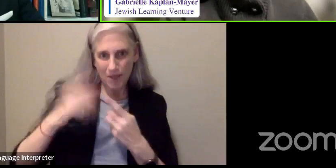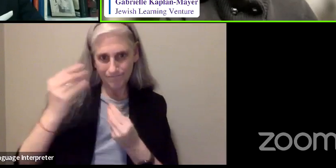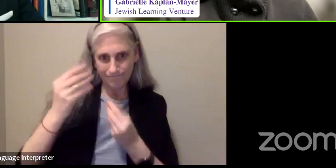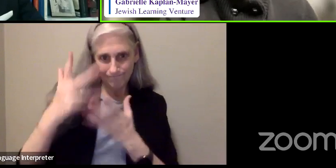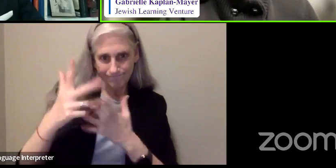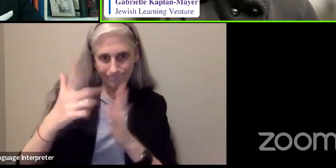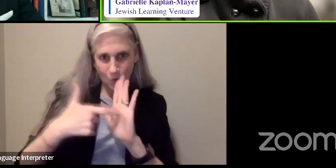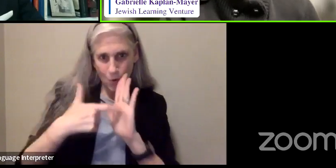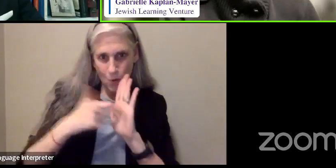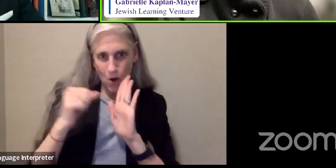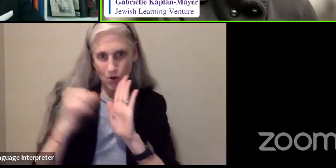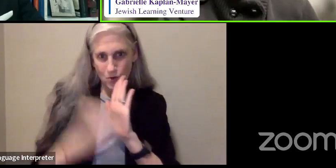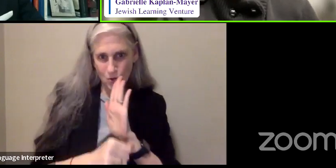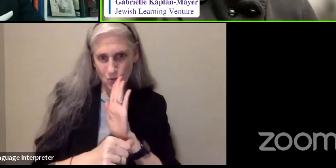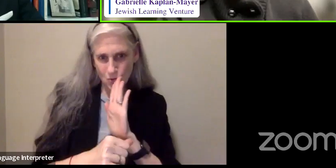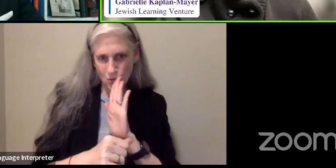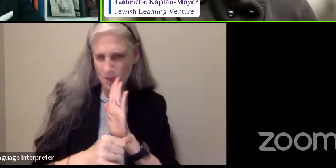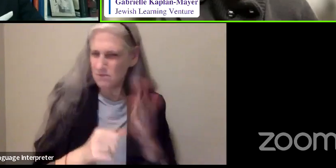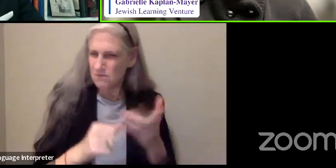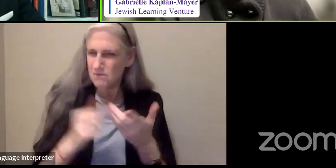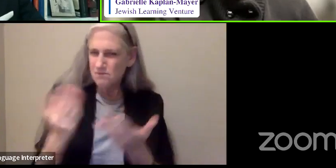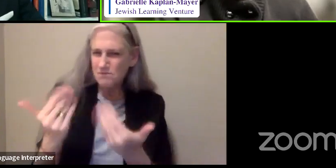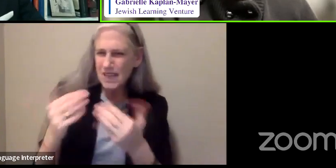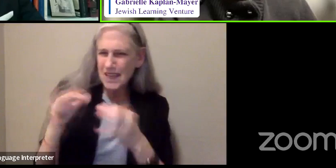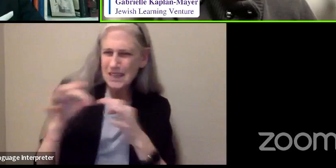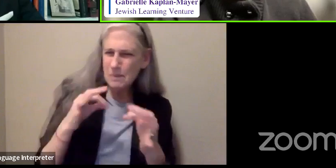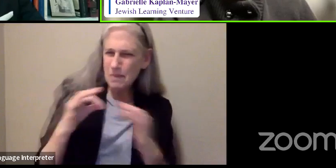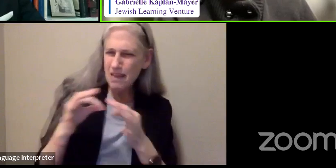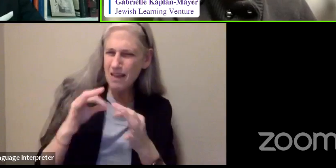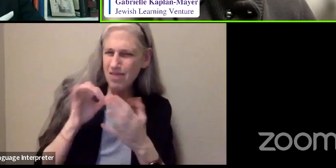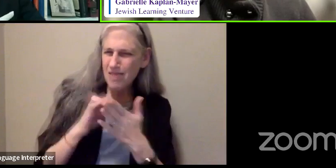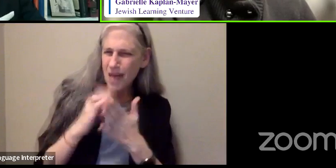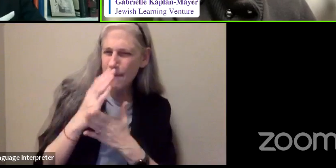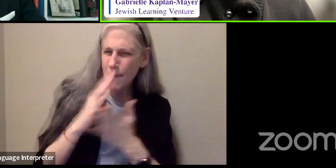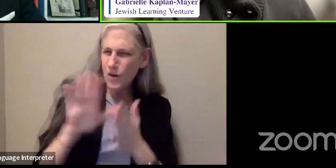surgery. Can can you tell us about that part of the experience?